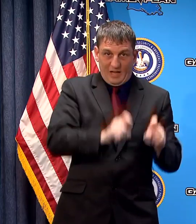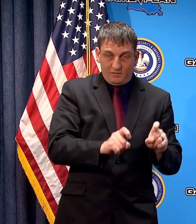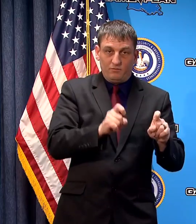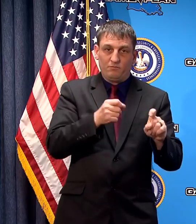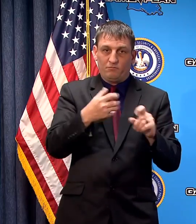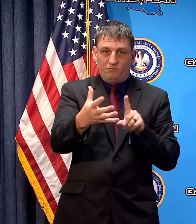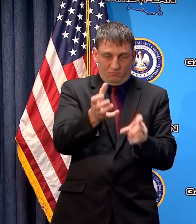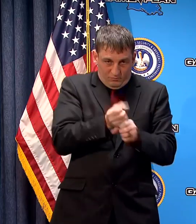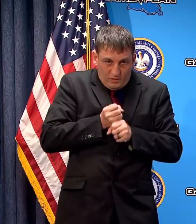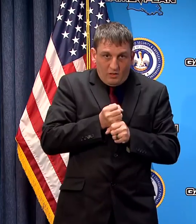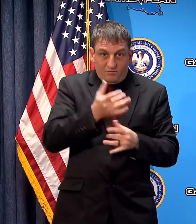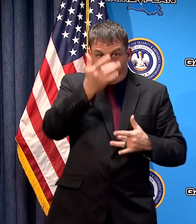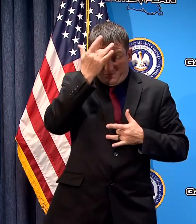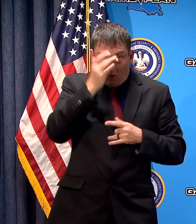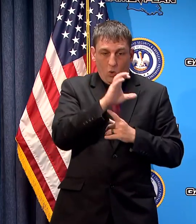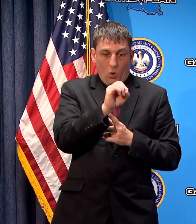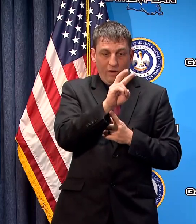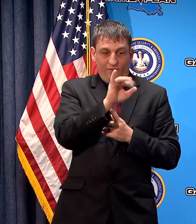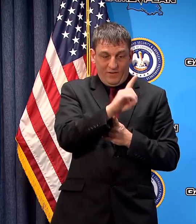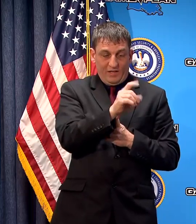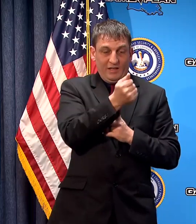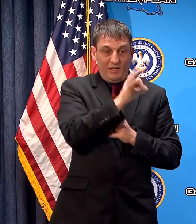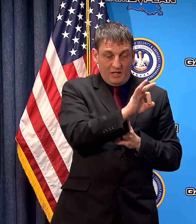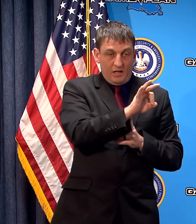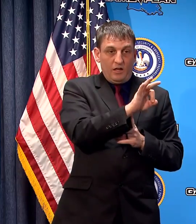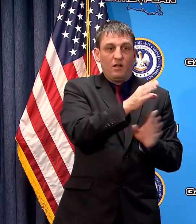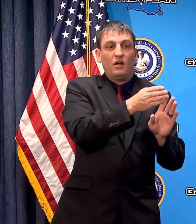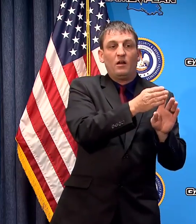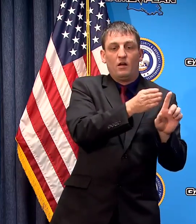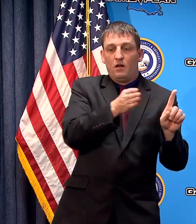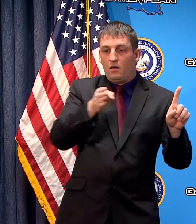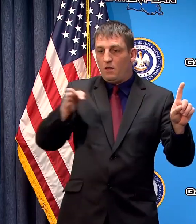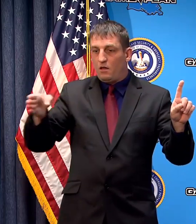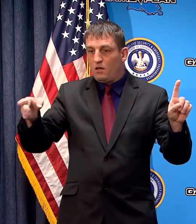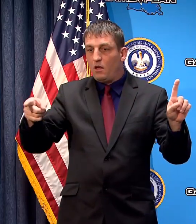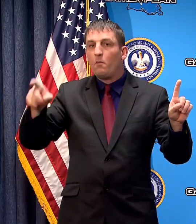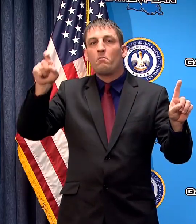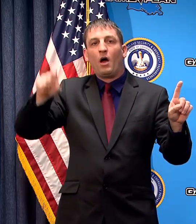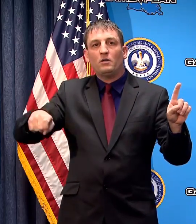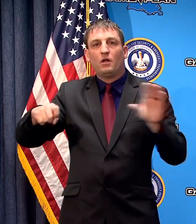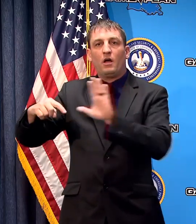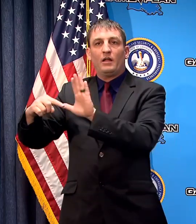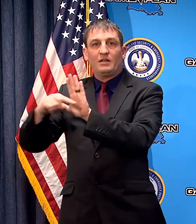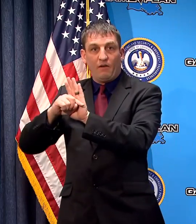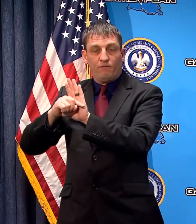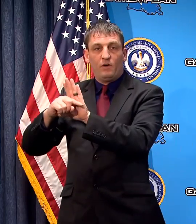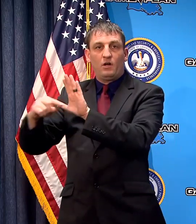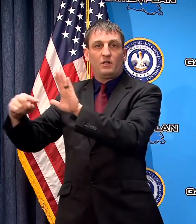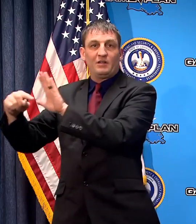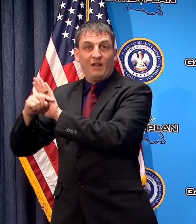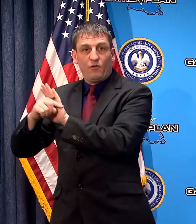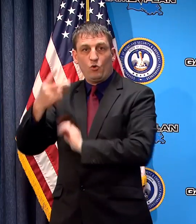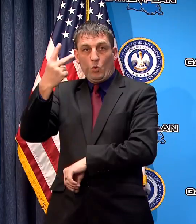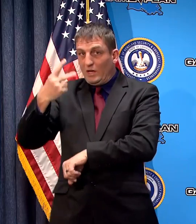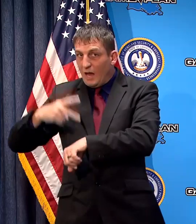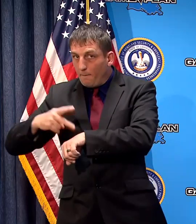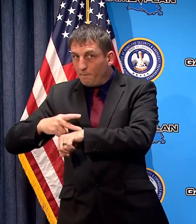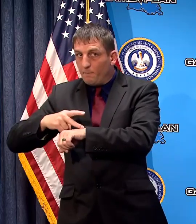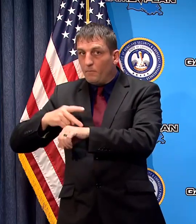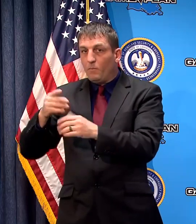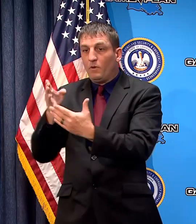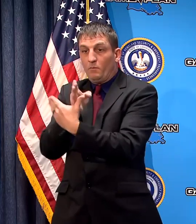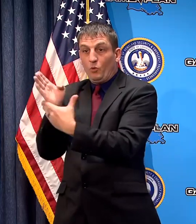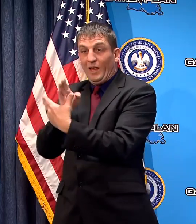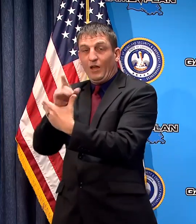and then at some point subsequent to that you have to test negative twice with at least 24 hours separating those two tests